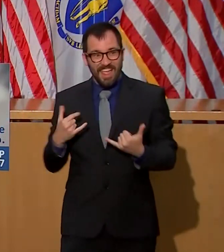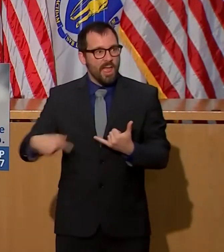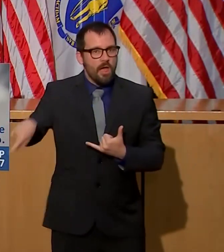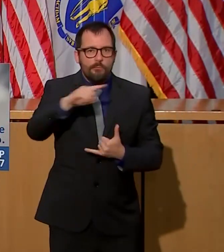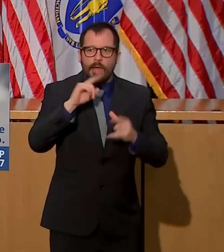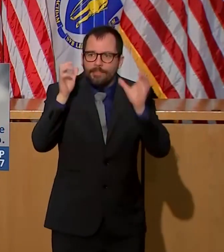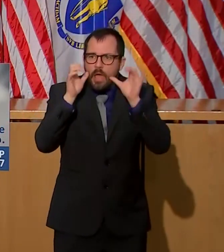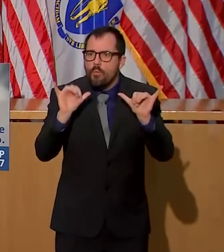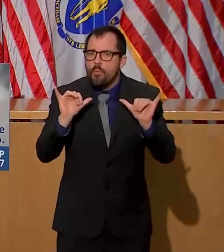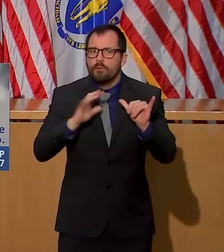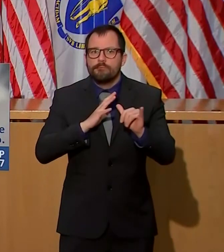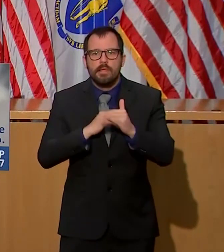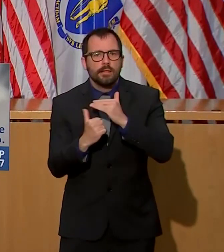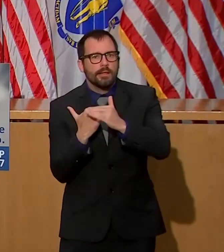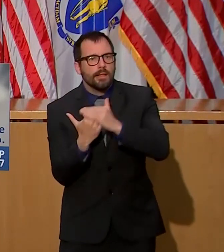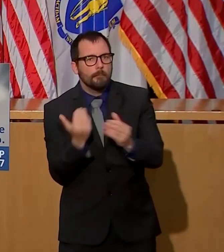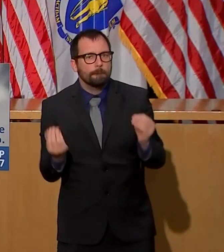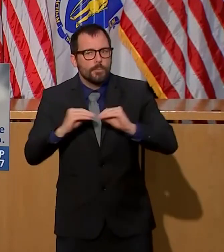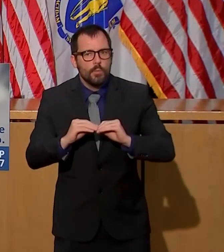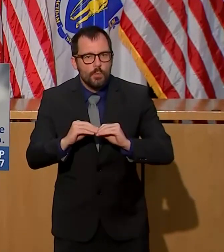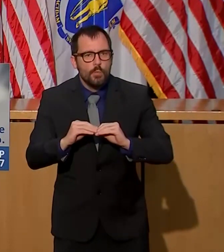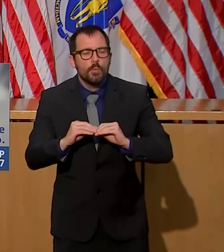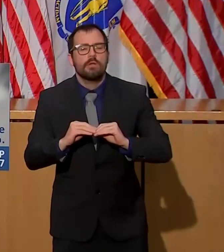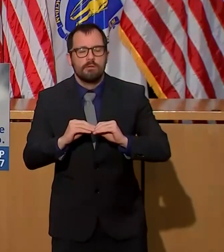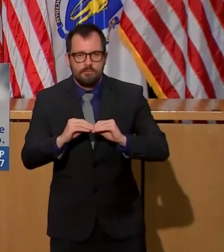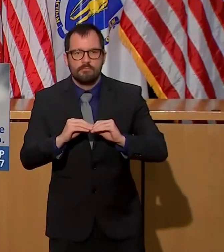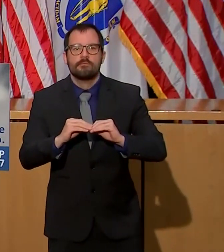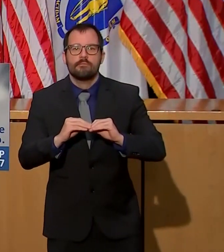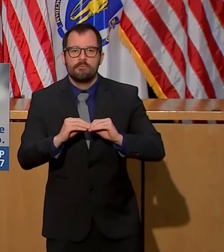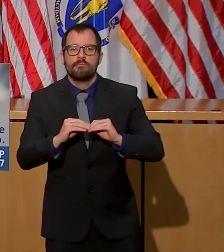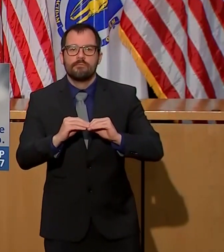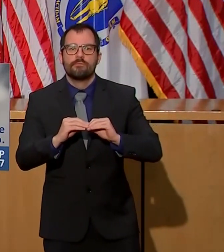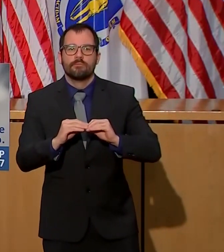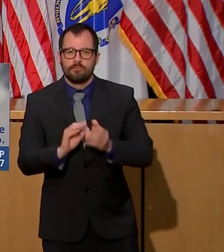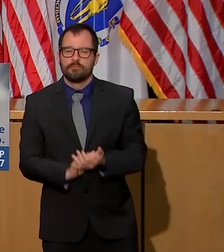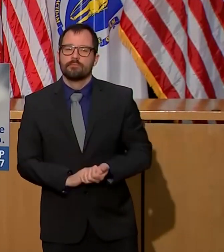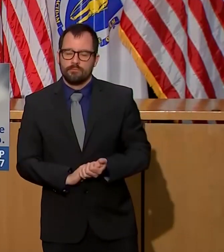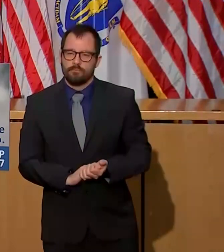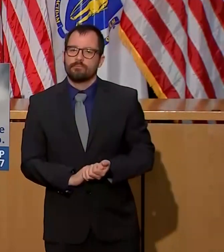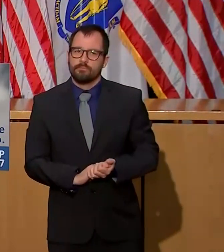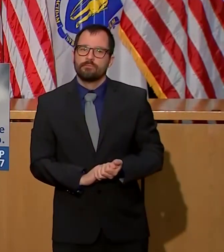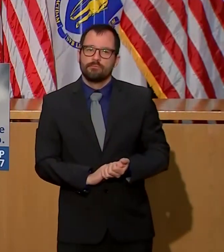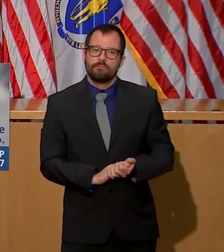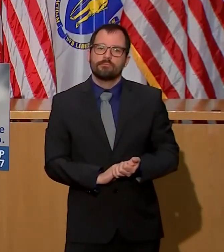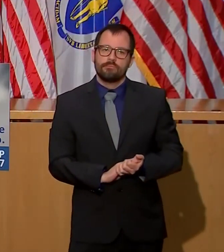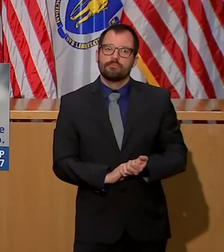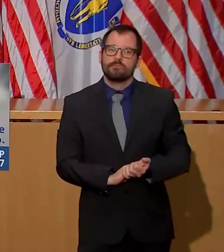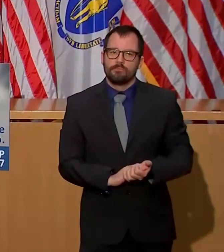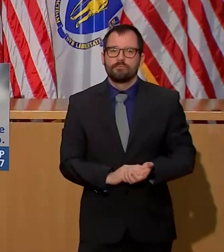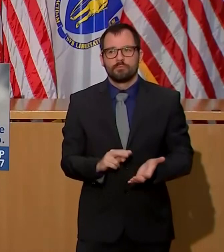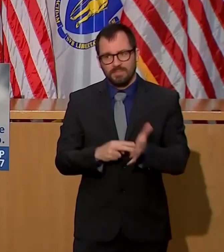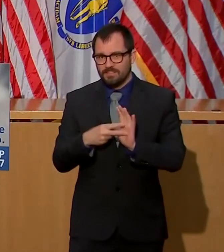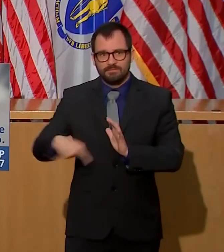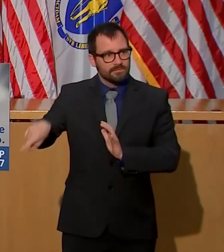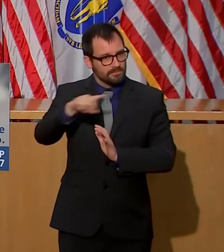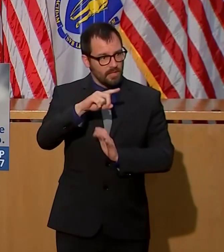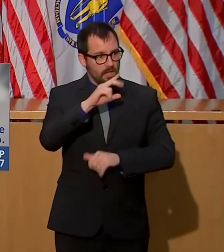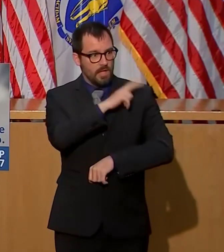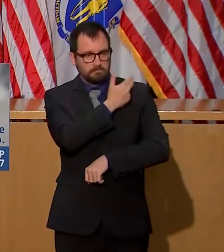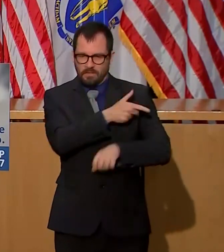-19. And while we pay a lot of attention to this data because it's critically important to our ability to make sure that we can deal with